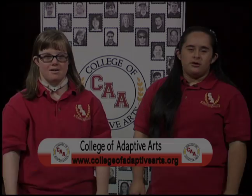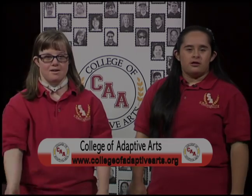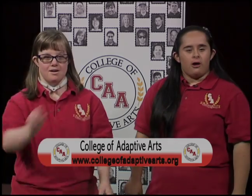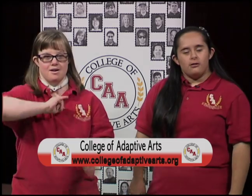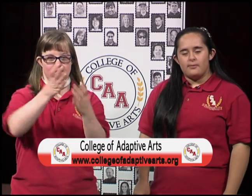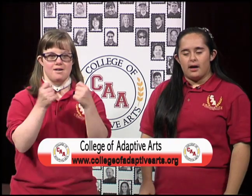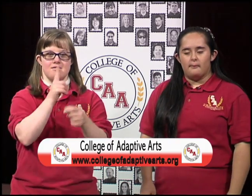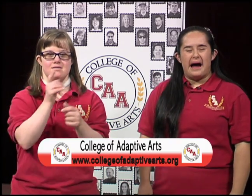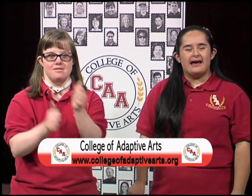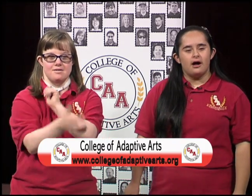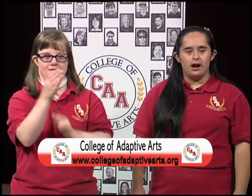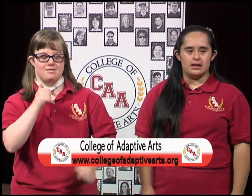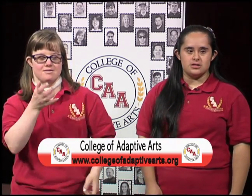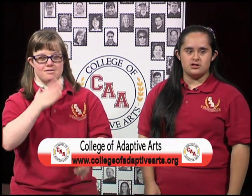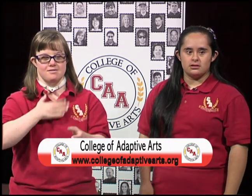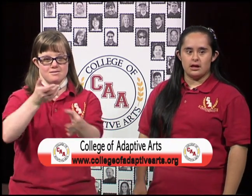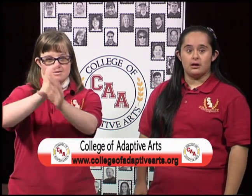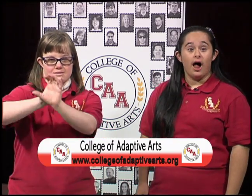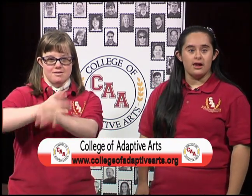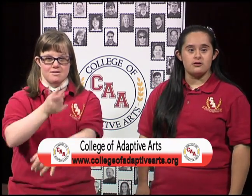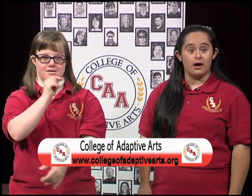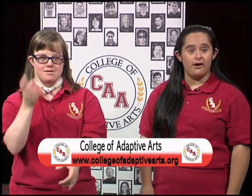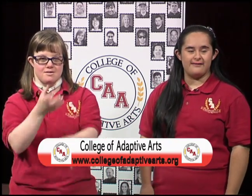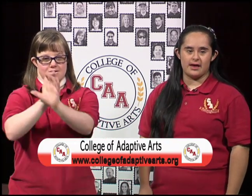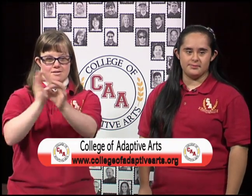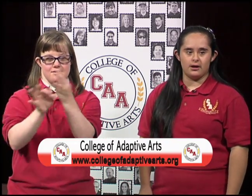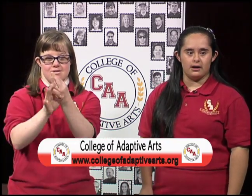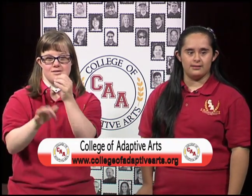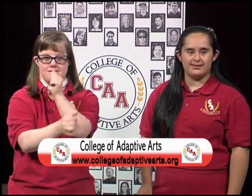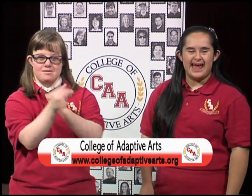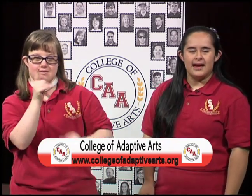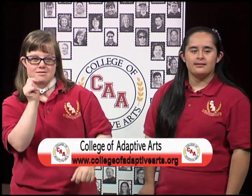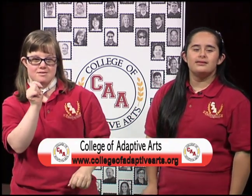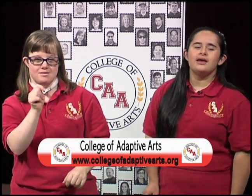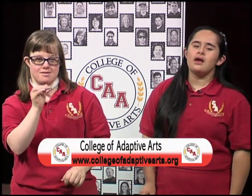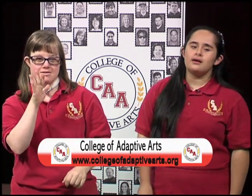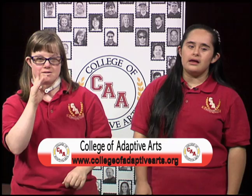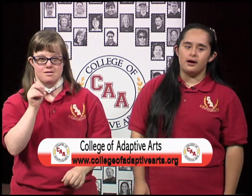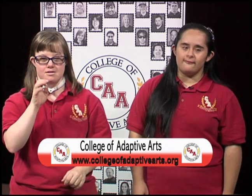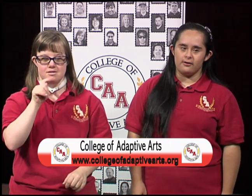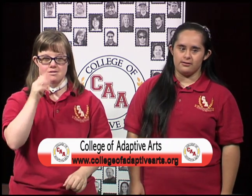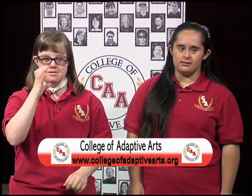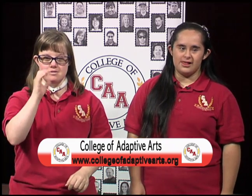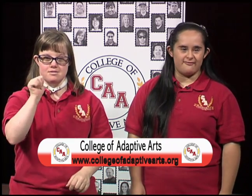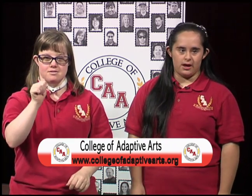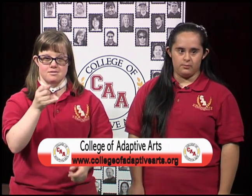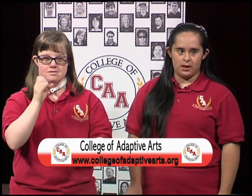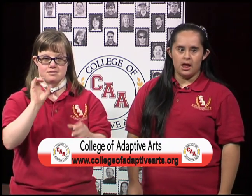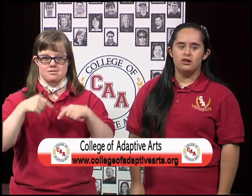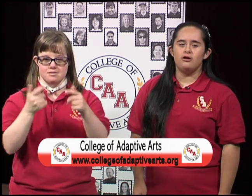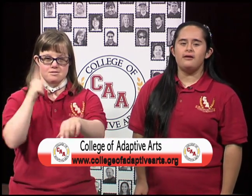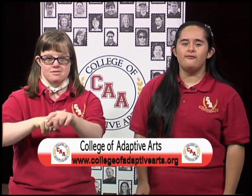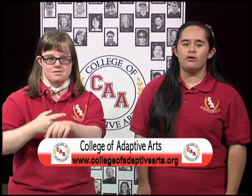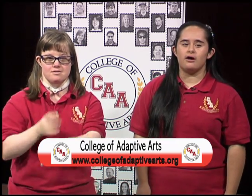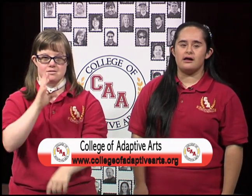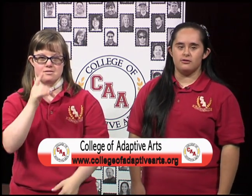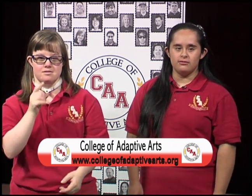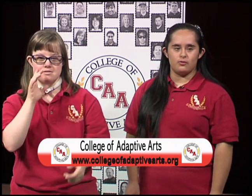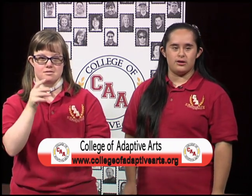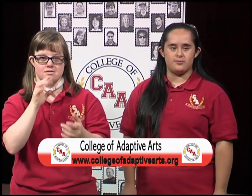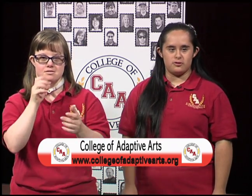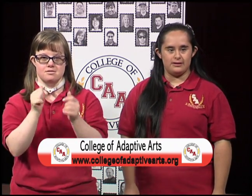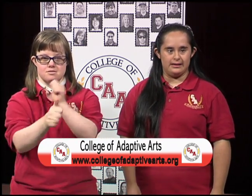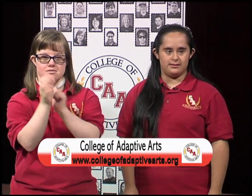I want to tell you about my college, the College of Adapted Arts. CAA offers lifetime learning for